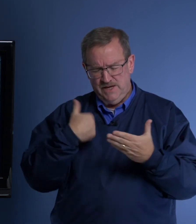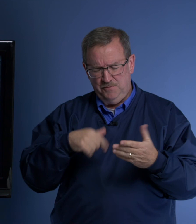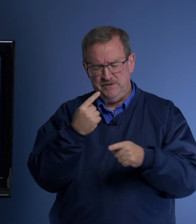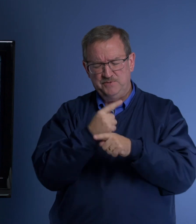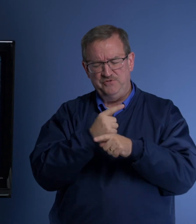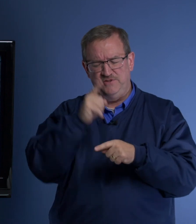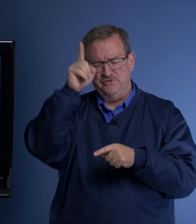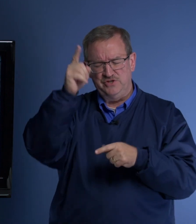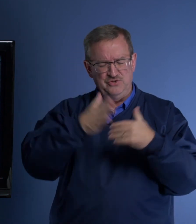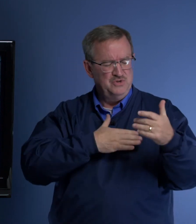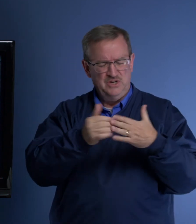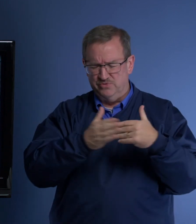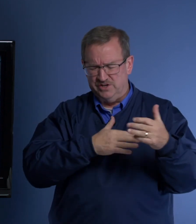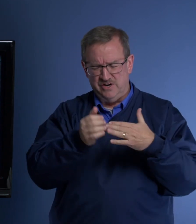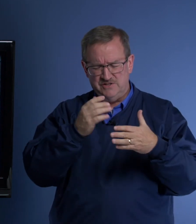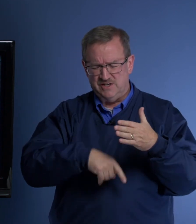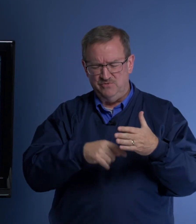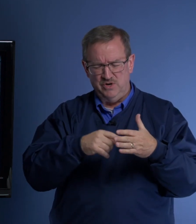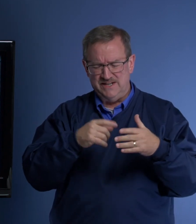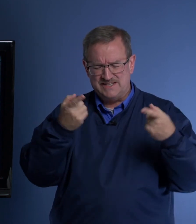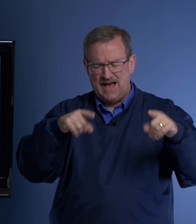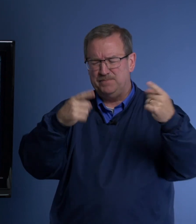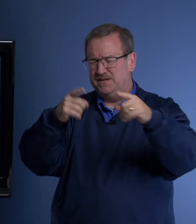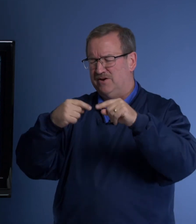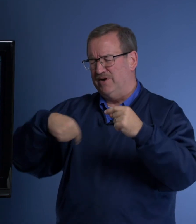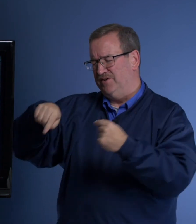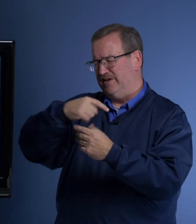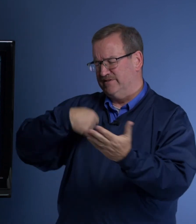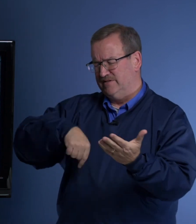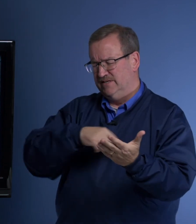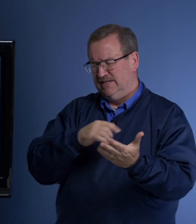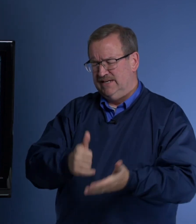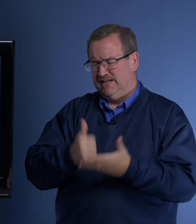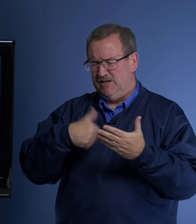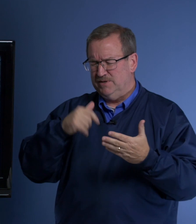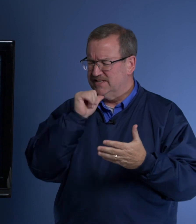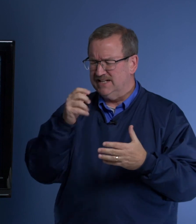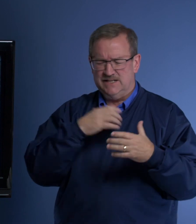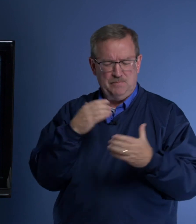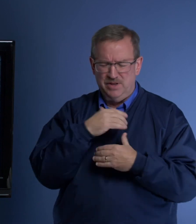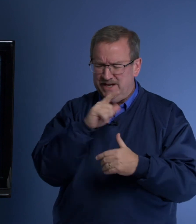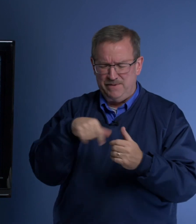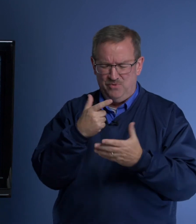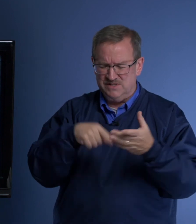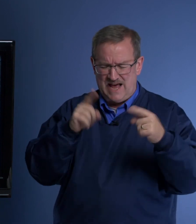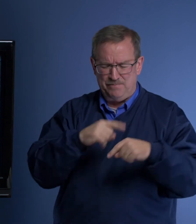Help us be faithful to you regardless of what is happening around us. And help us not to complain about what's happening